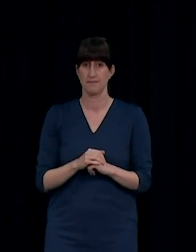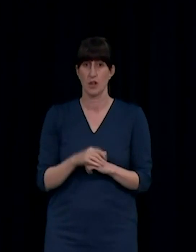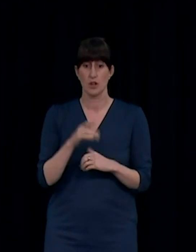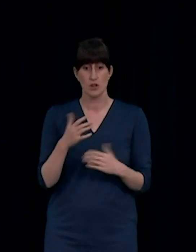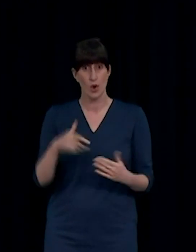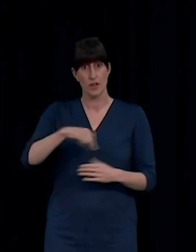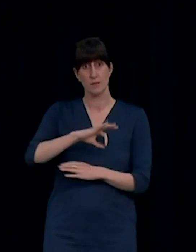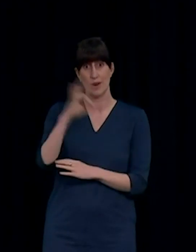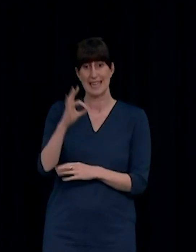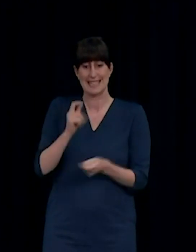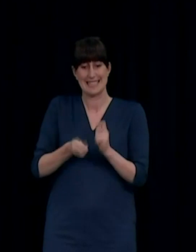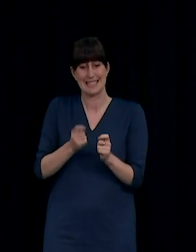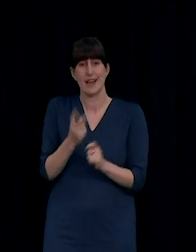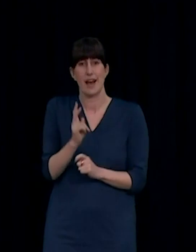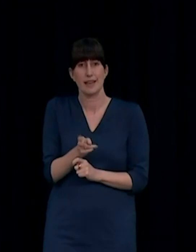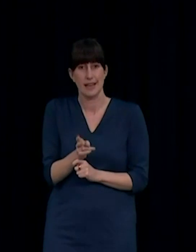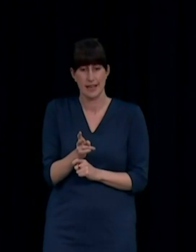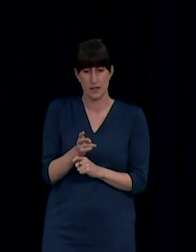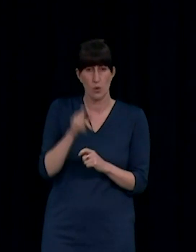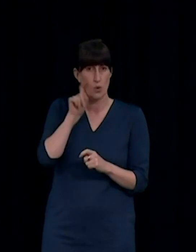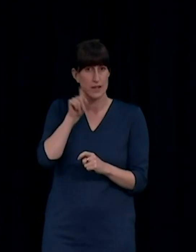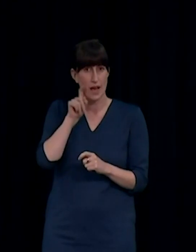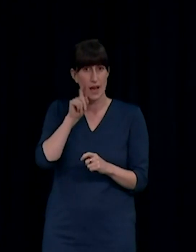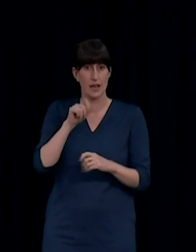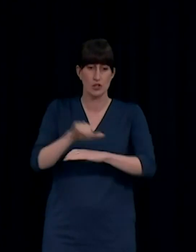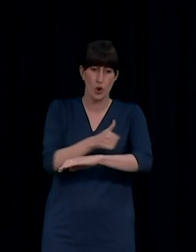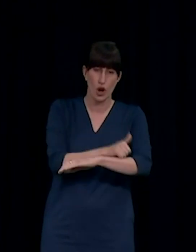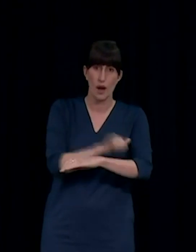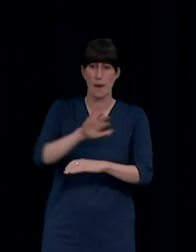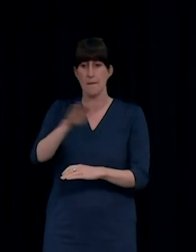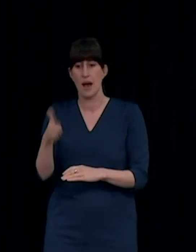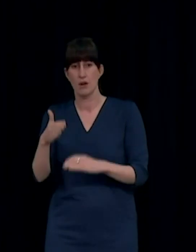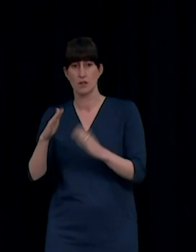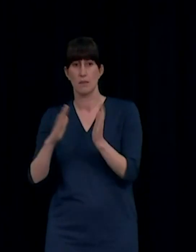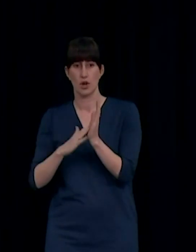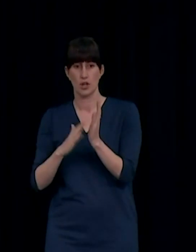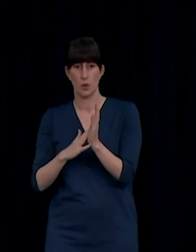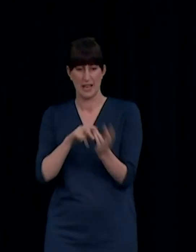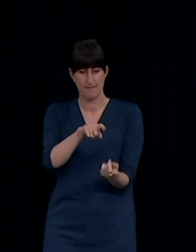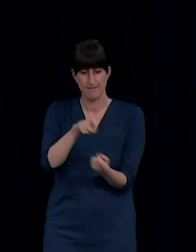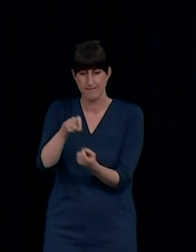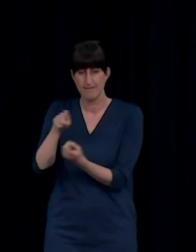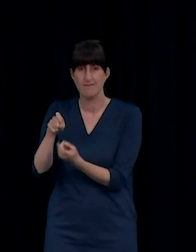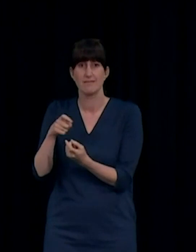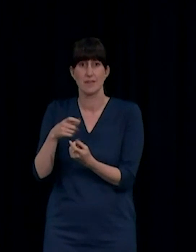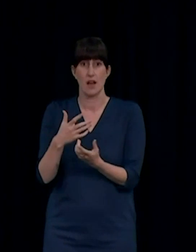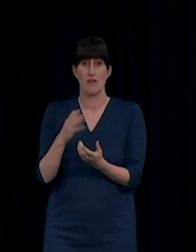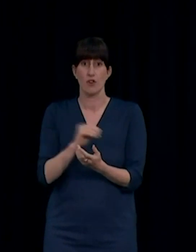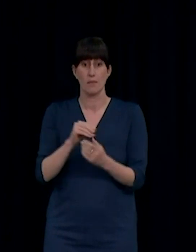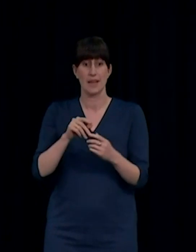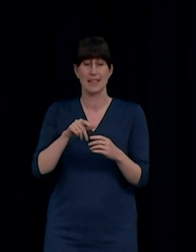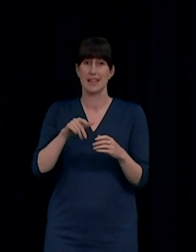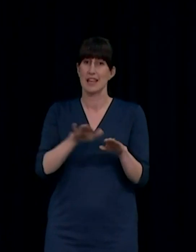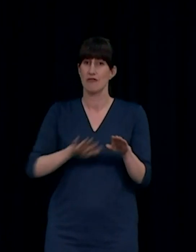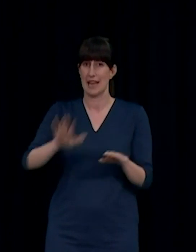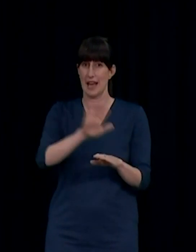were taken this morning, with results expected on Thursday, and additional samples are also being taken from nearby areas, including